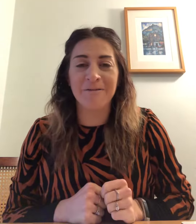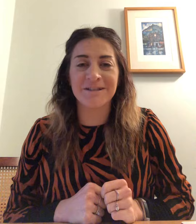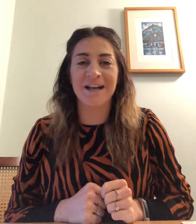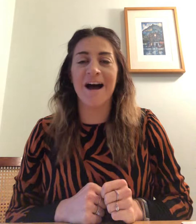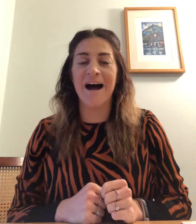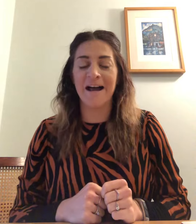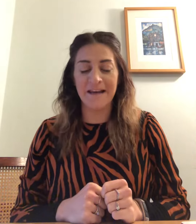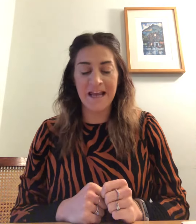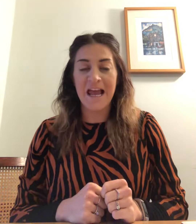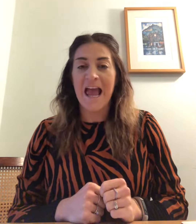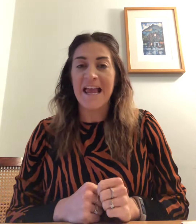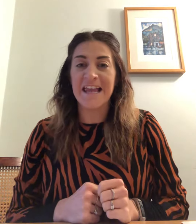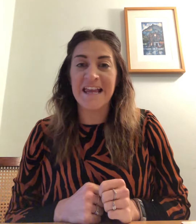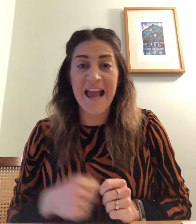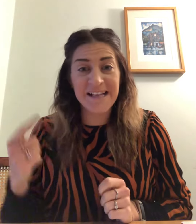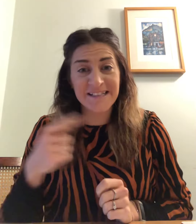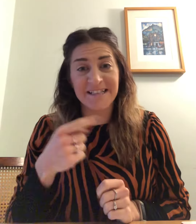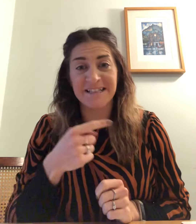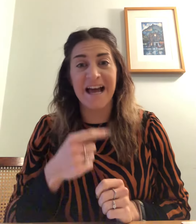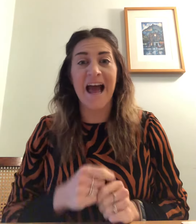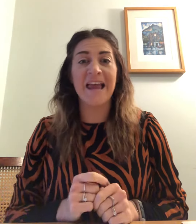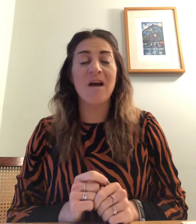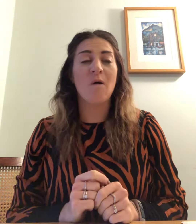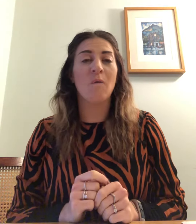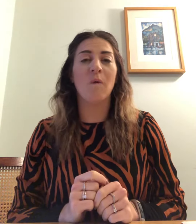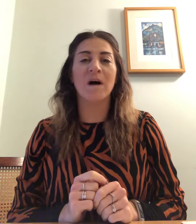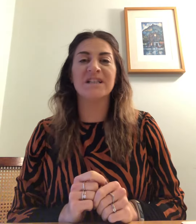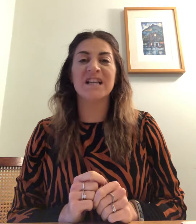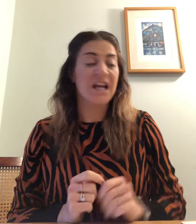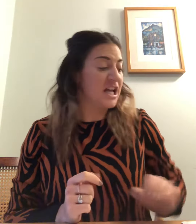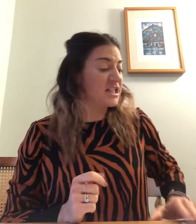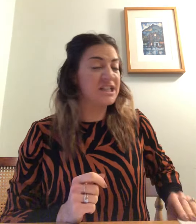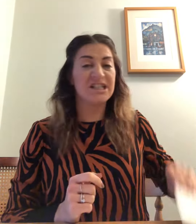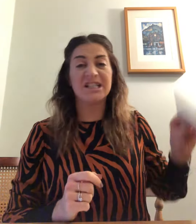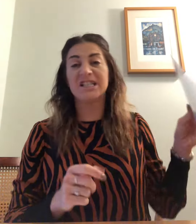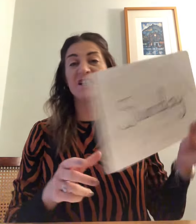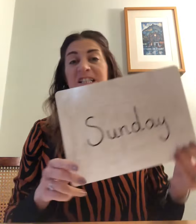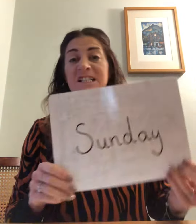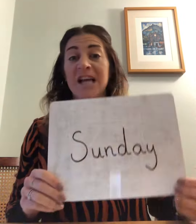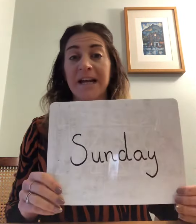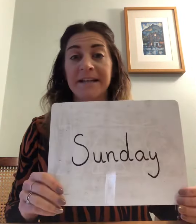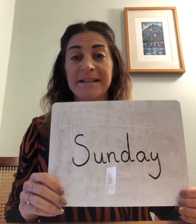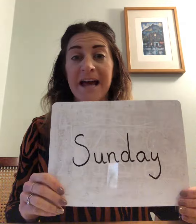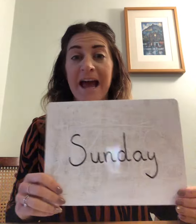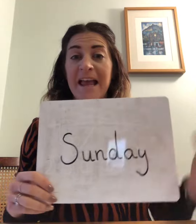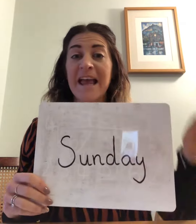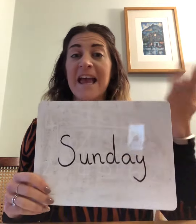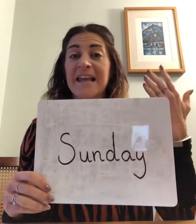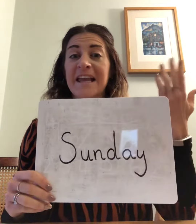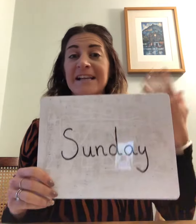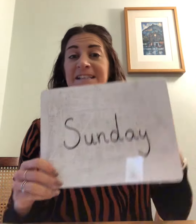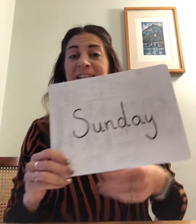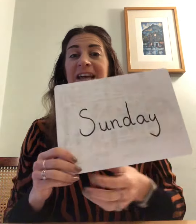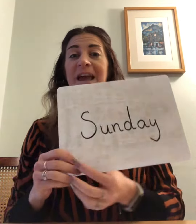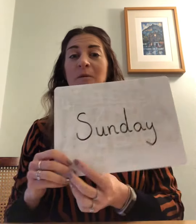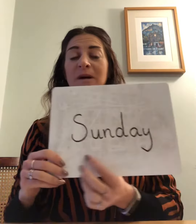done. Yesterday was Sunday. Yesterday was